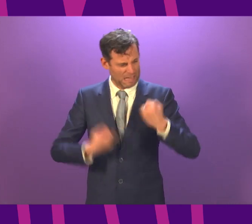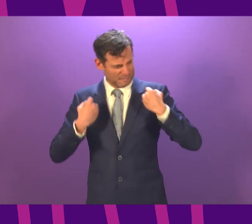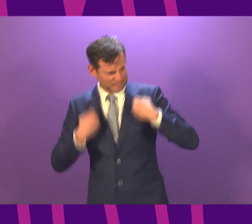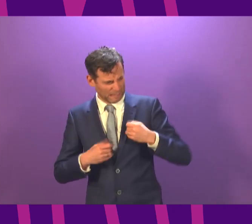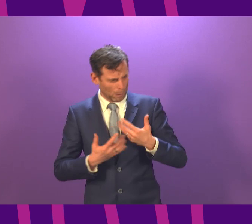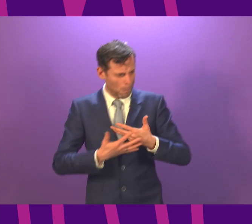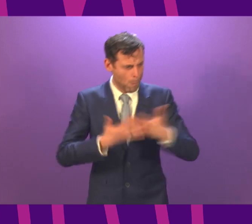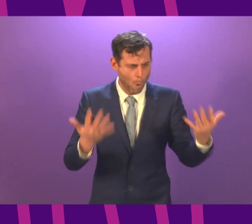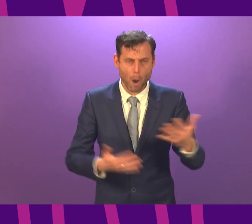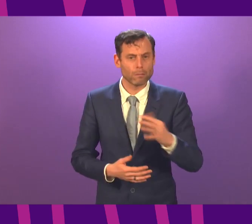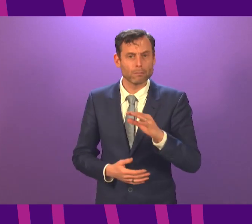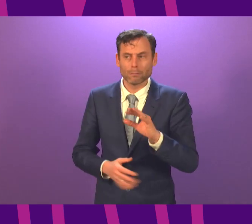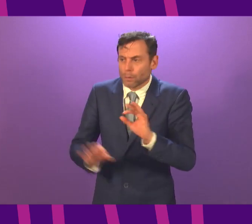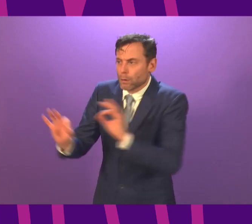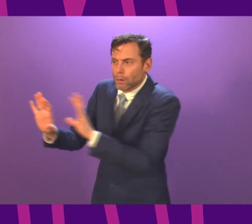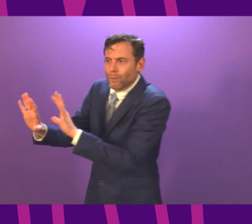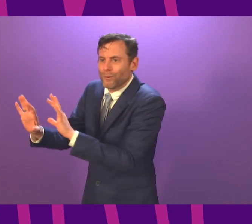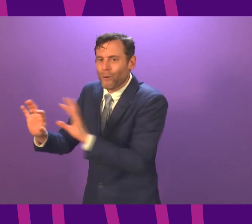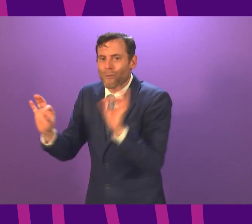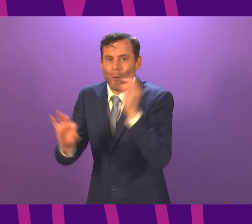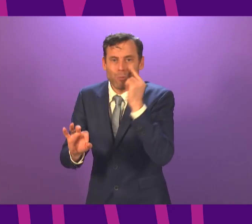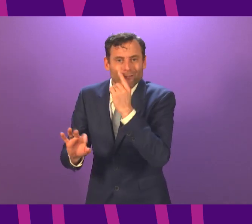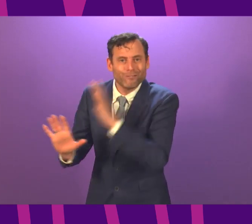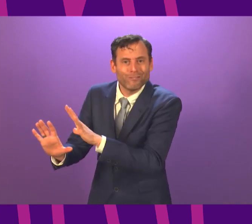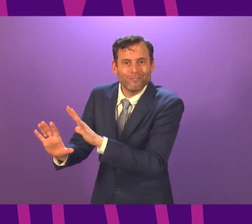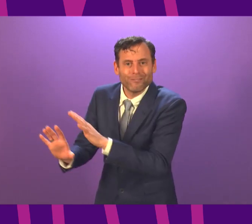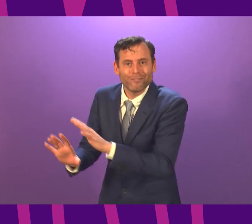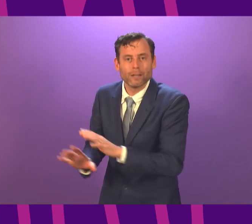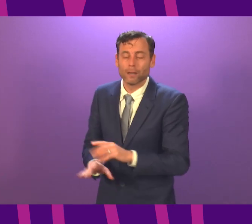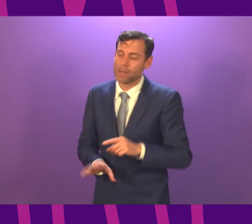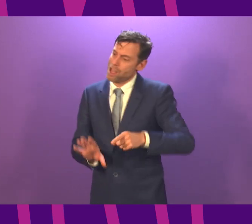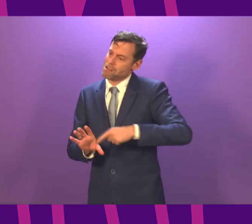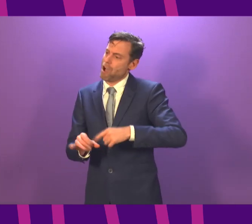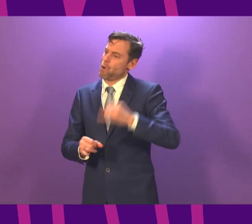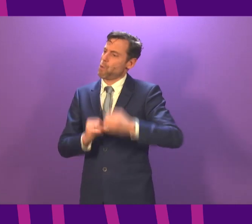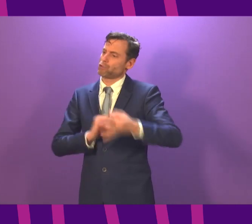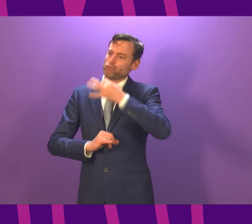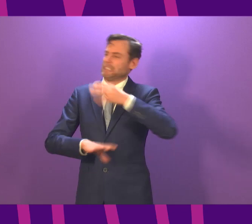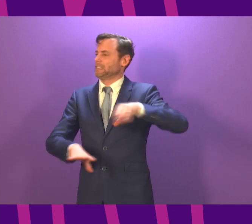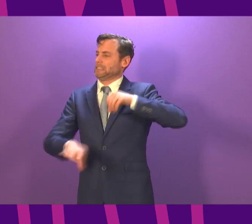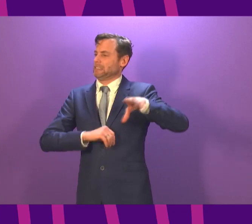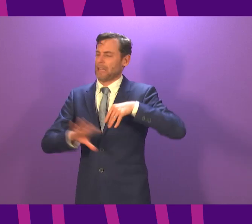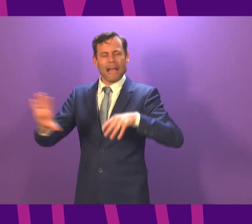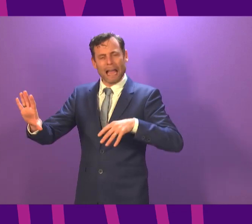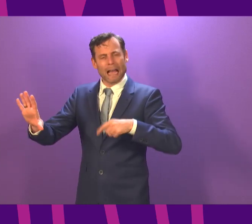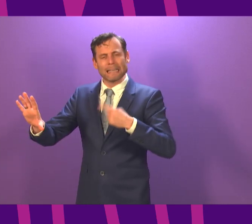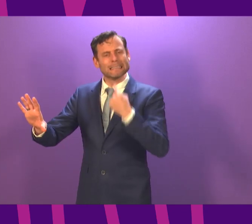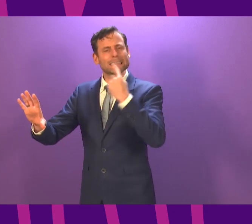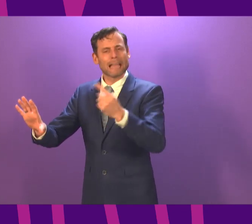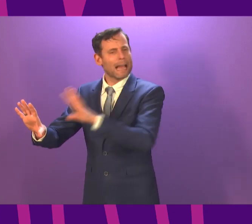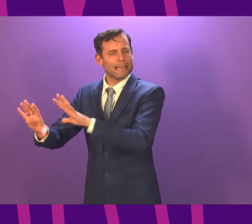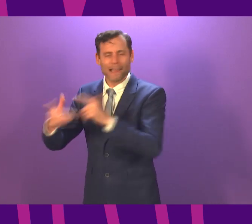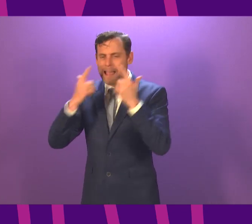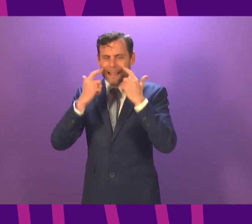young people. And there is no conclusive evidence that it is even more likely to infect young people at all. And I think it's important to reassure parents.